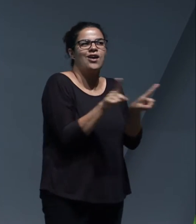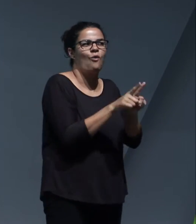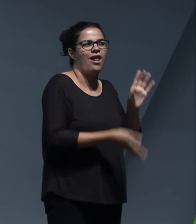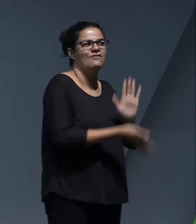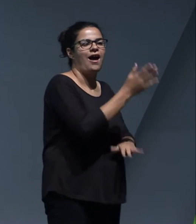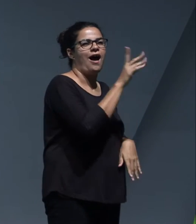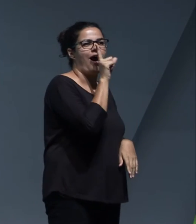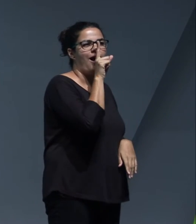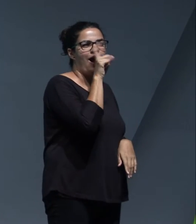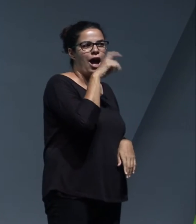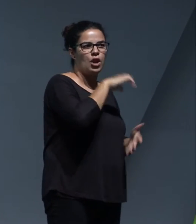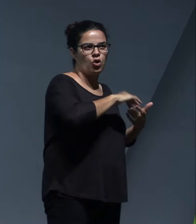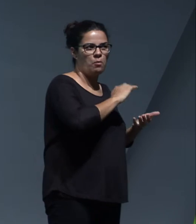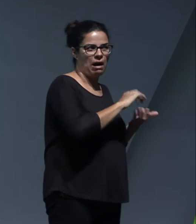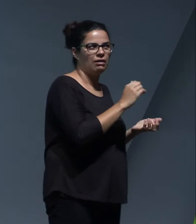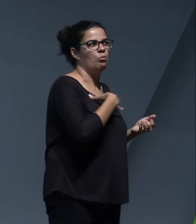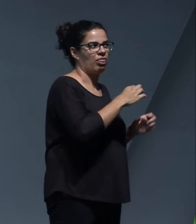Welcome, that's fine, that's great.